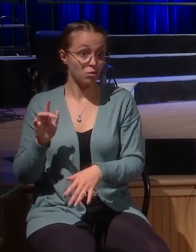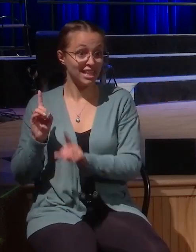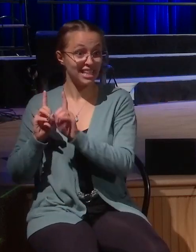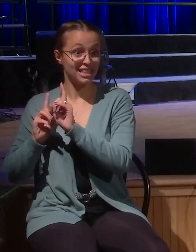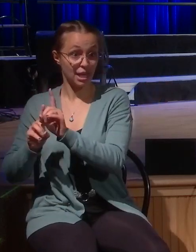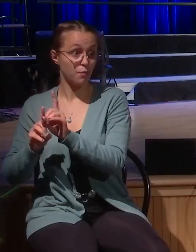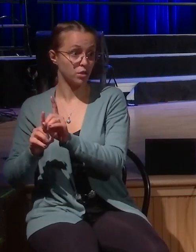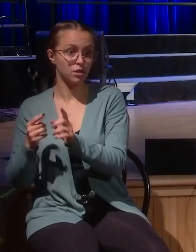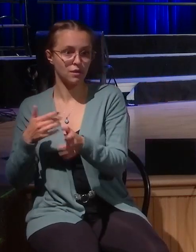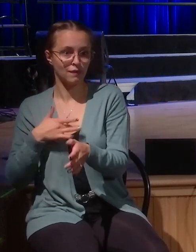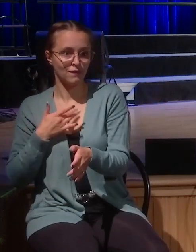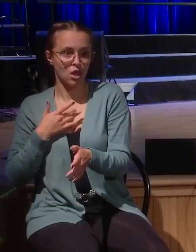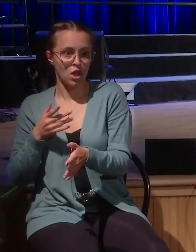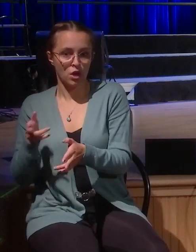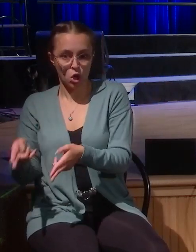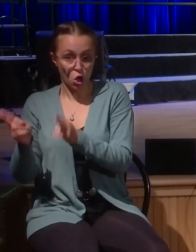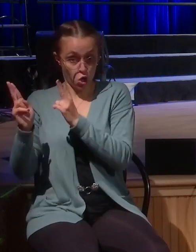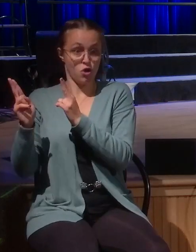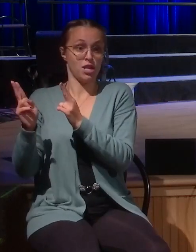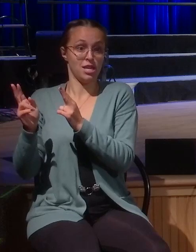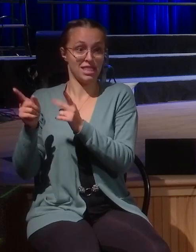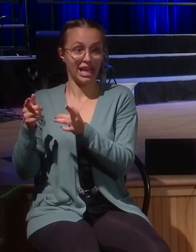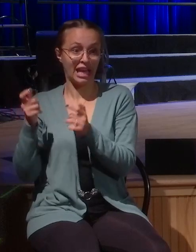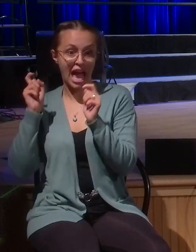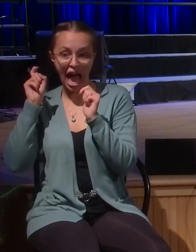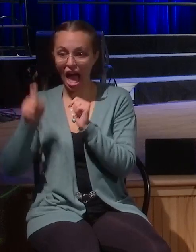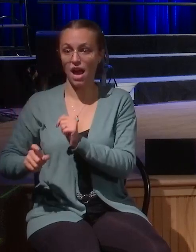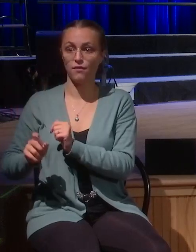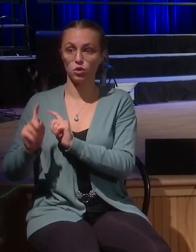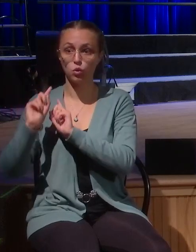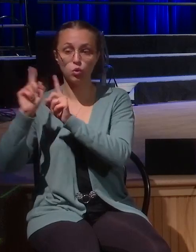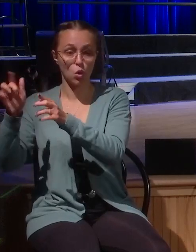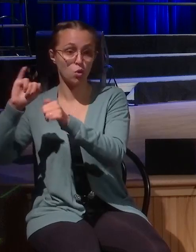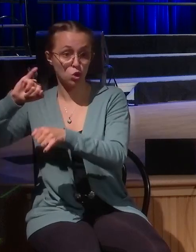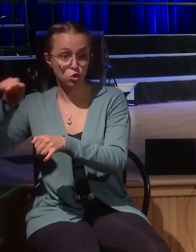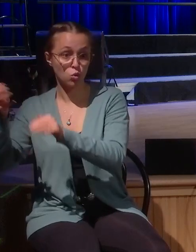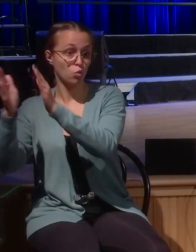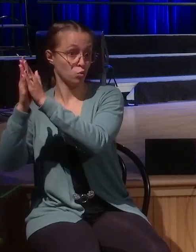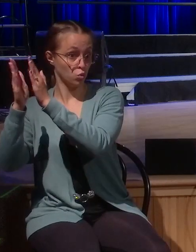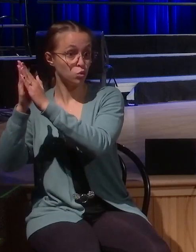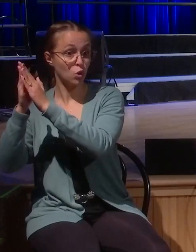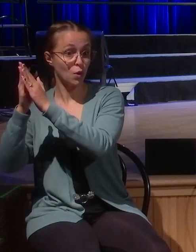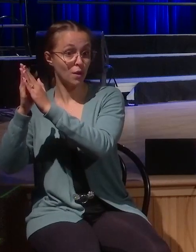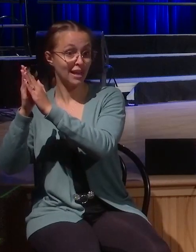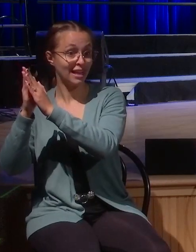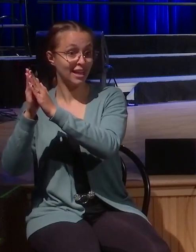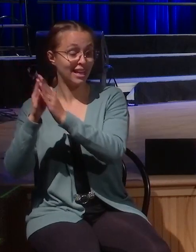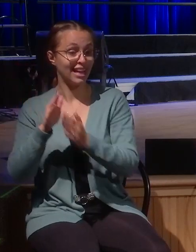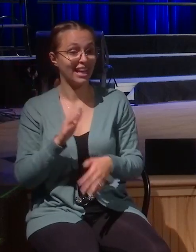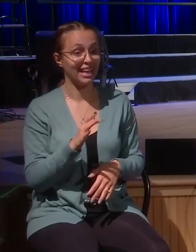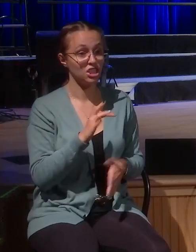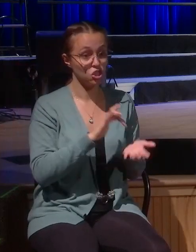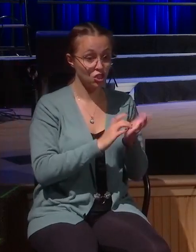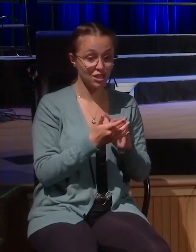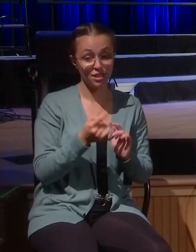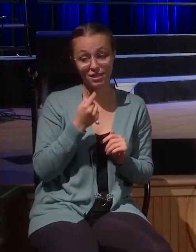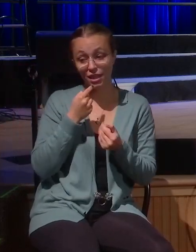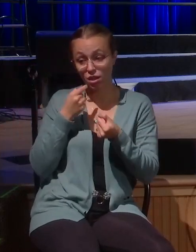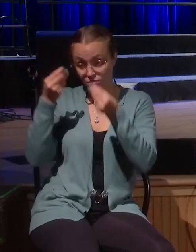We have some urgency because we've got to get to Jerusalem. And he's told them many times he's predicting his death and scripture tells